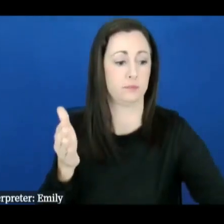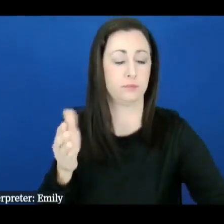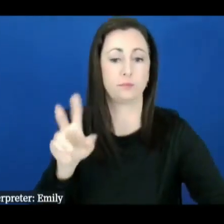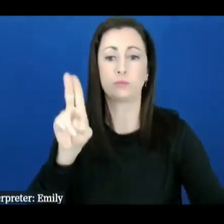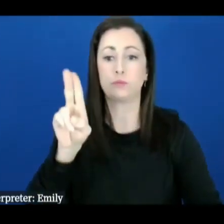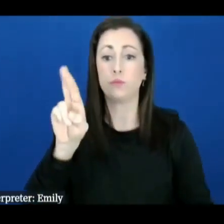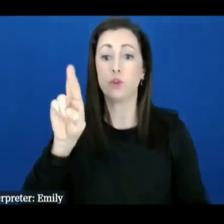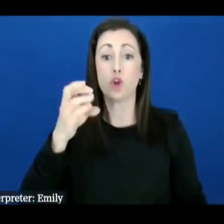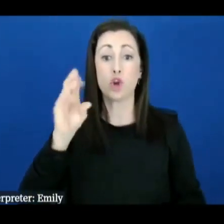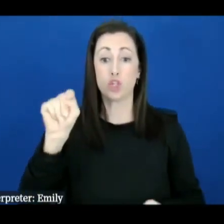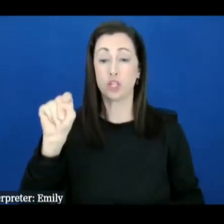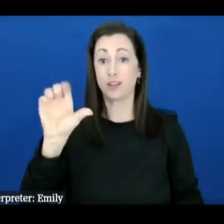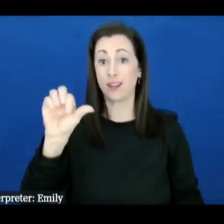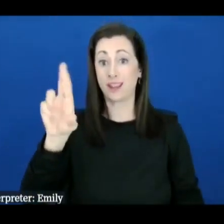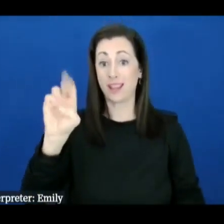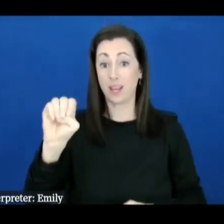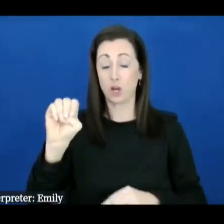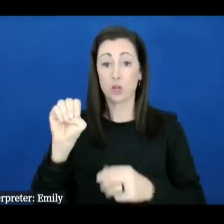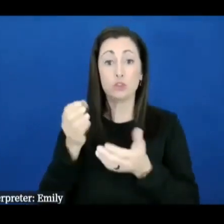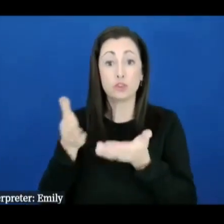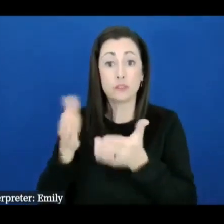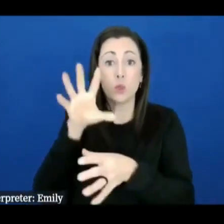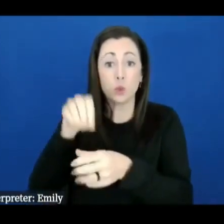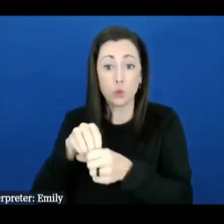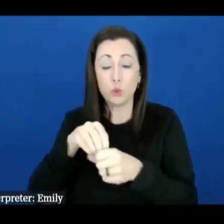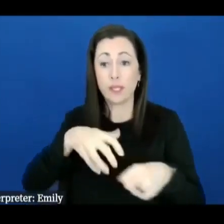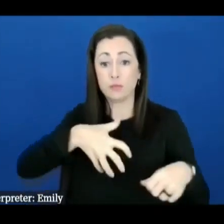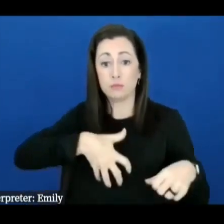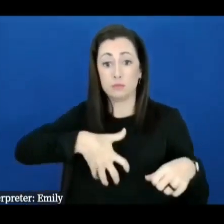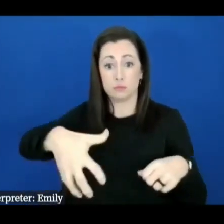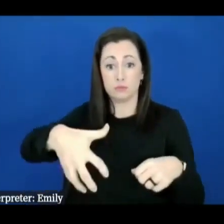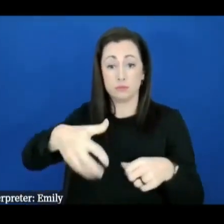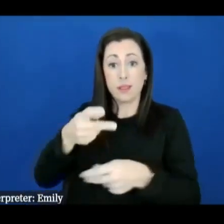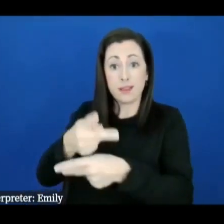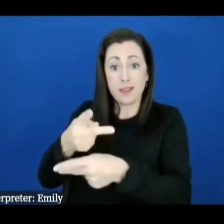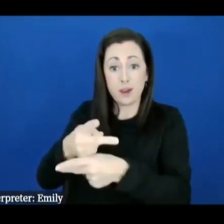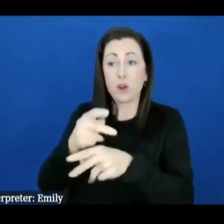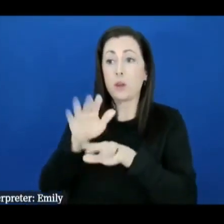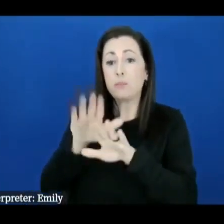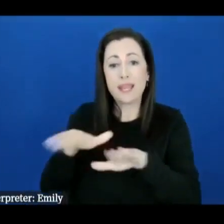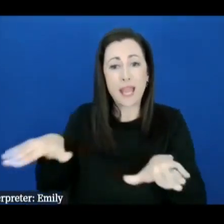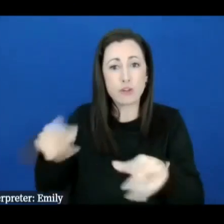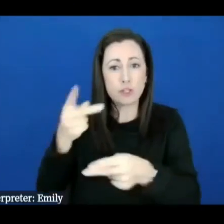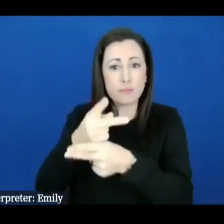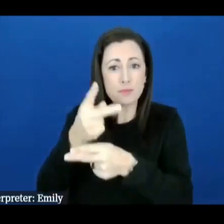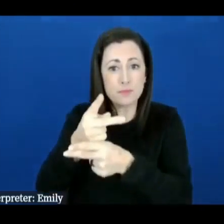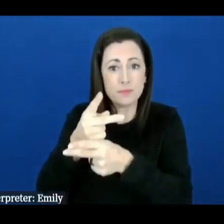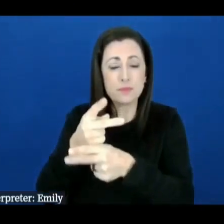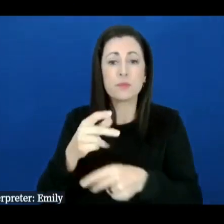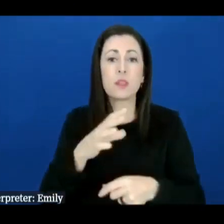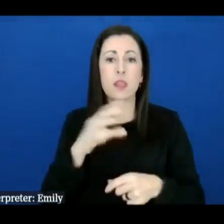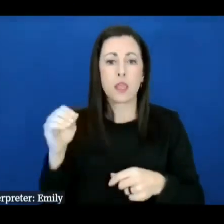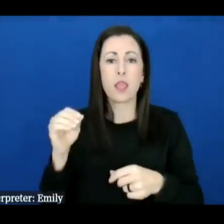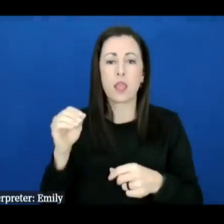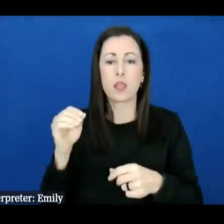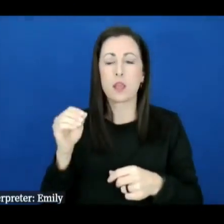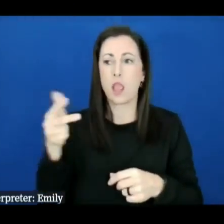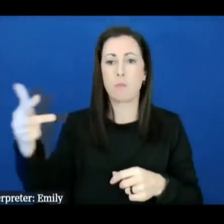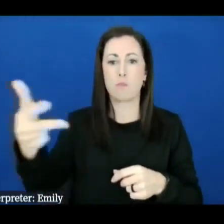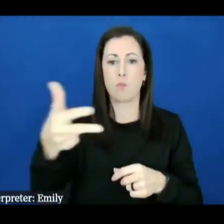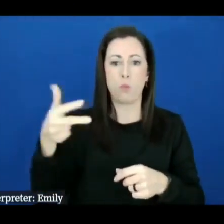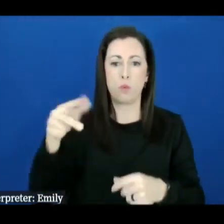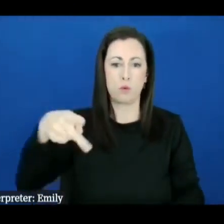including connections to obstetrics pediatrics as well as a mobile pharmacy